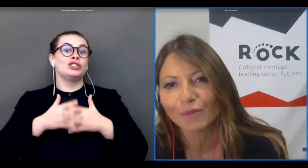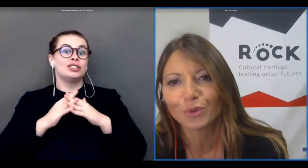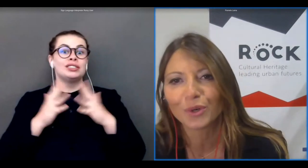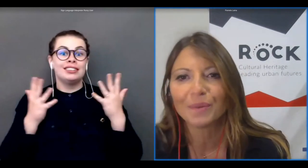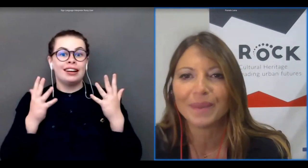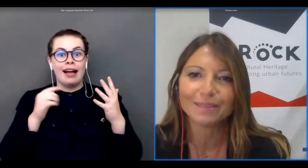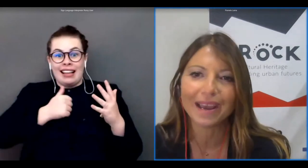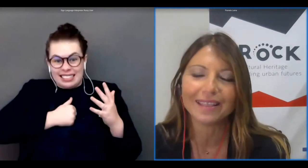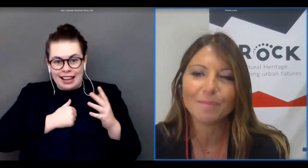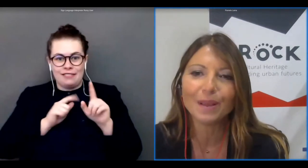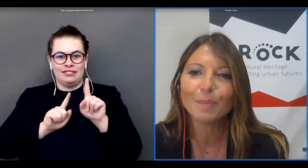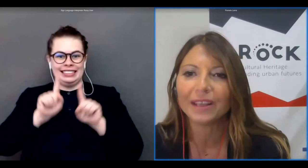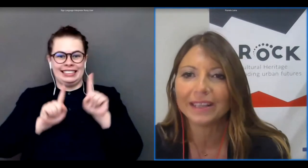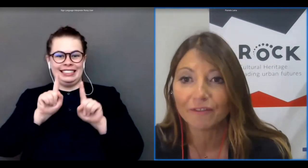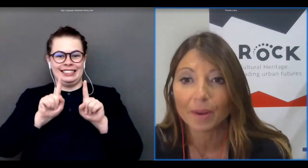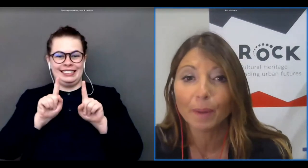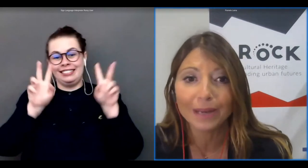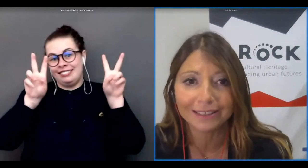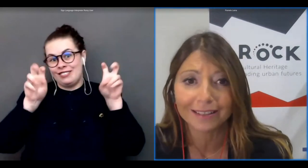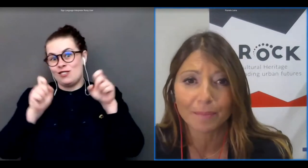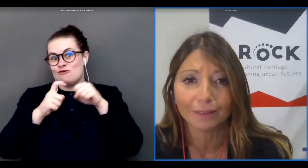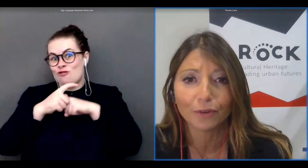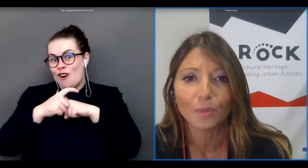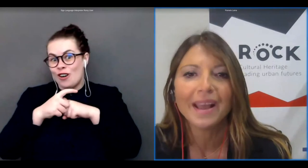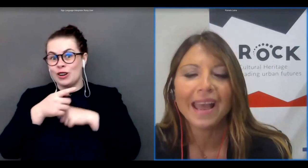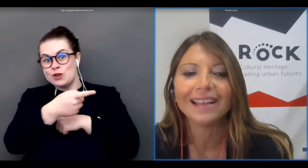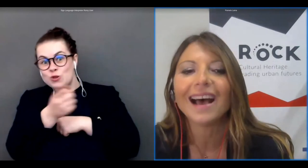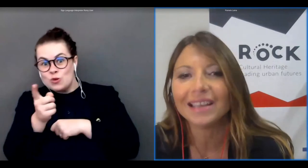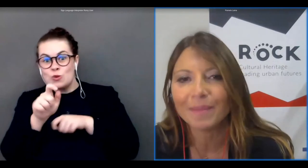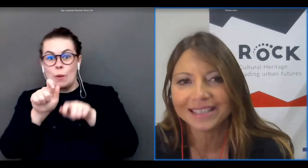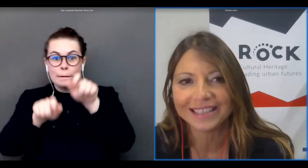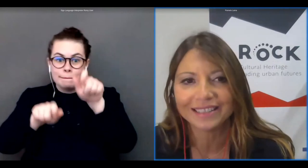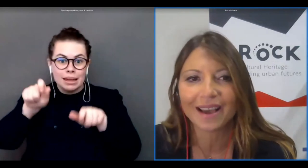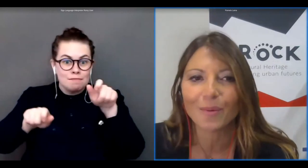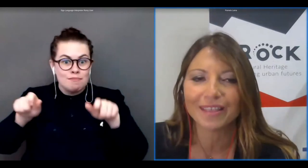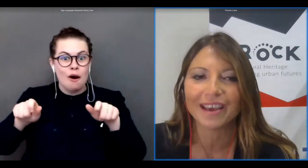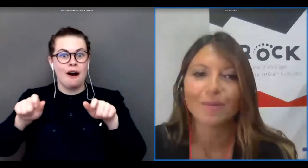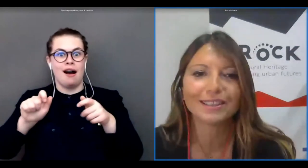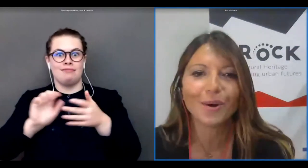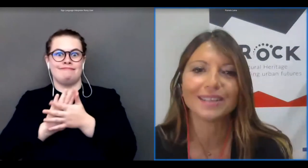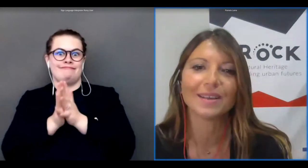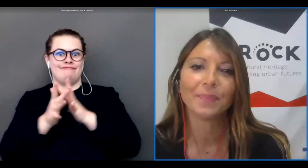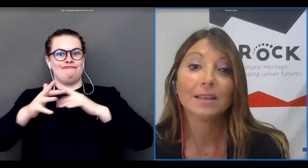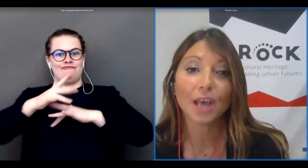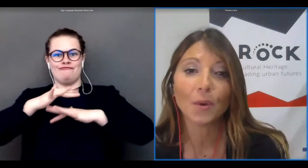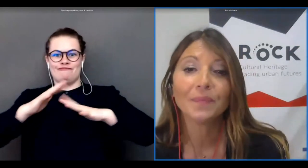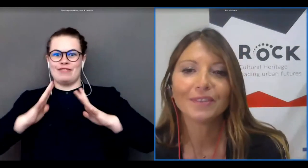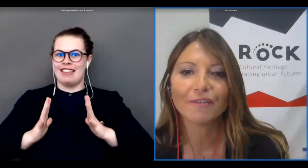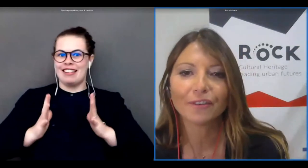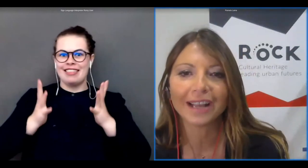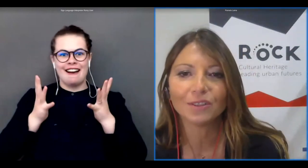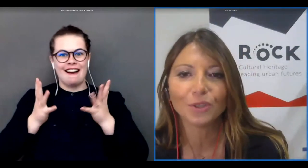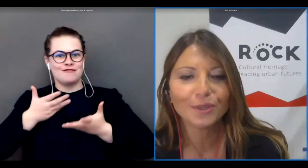the software made by the people that have populated the platform and animated it with uh with stories so